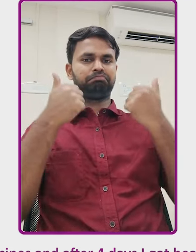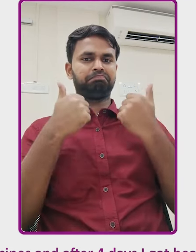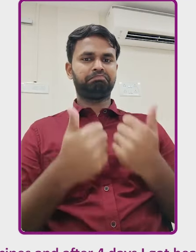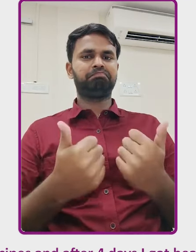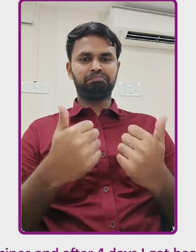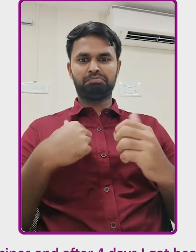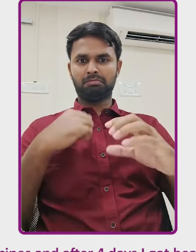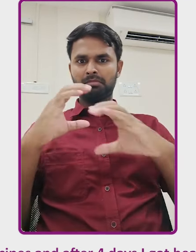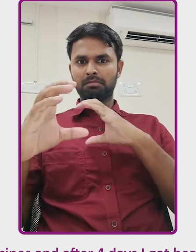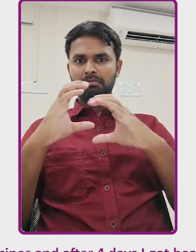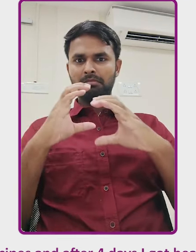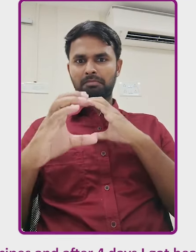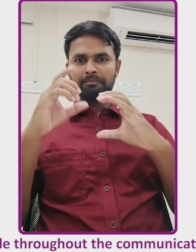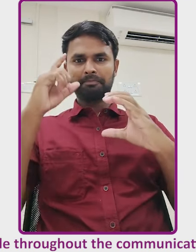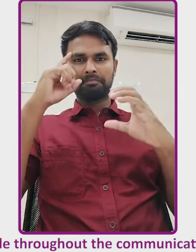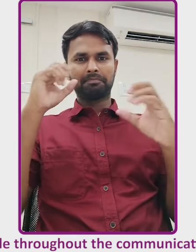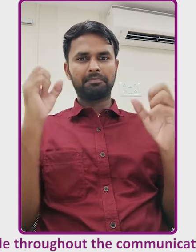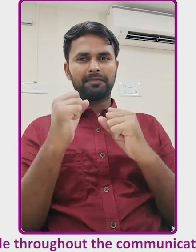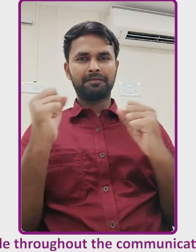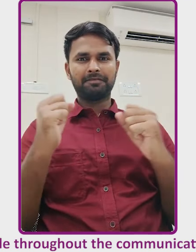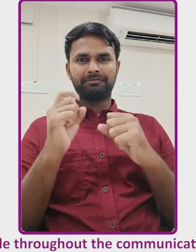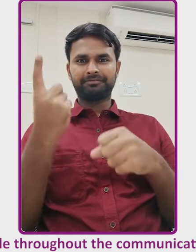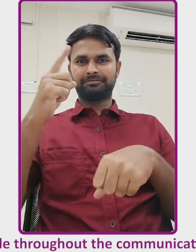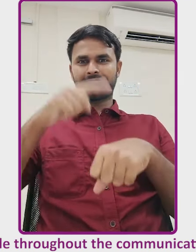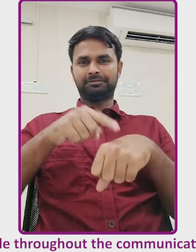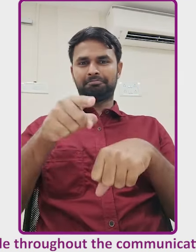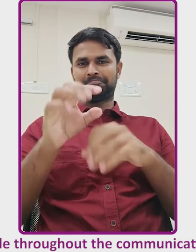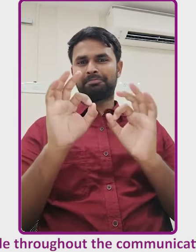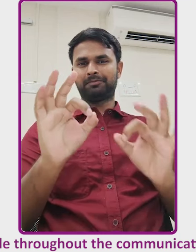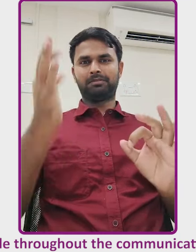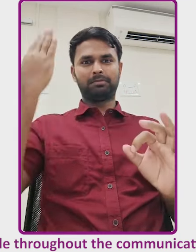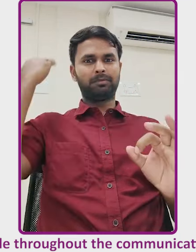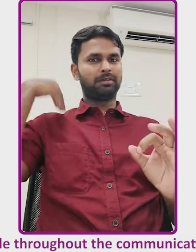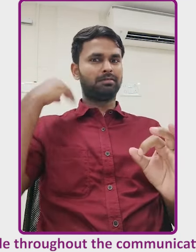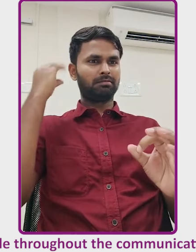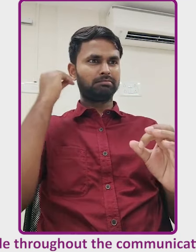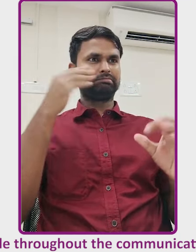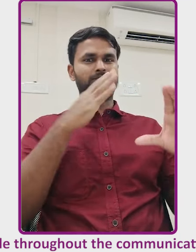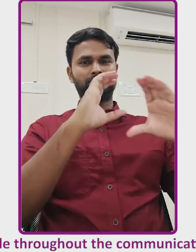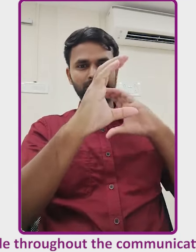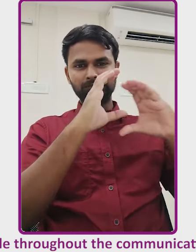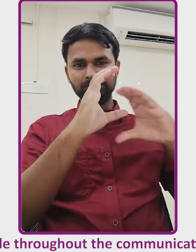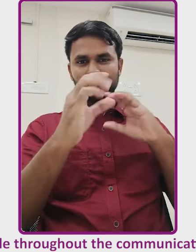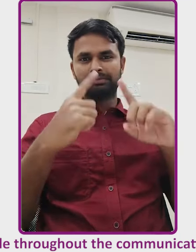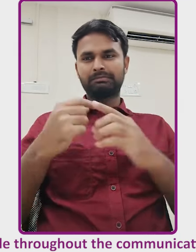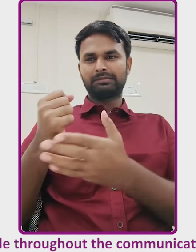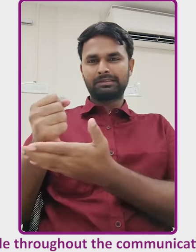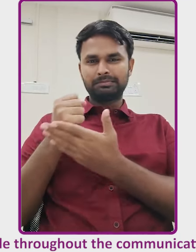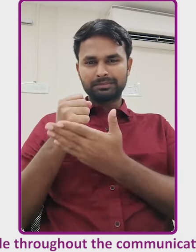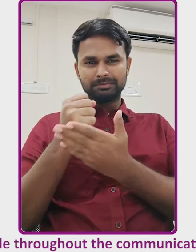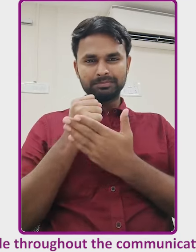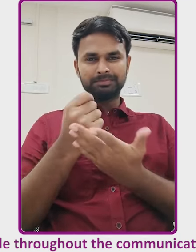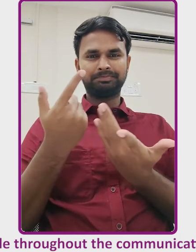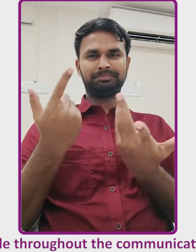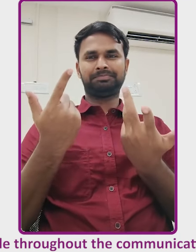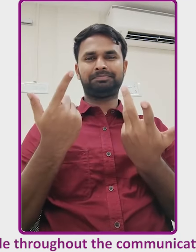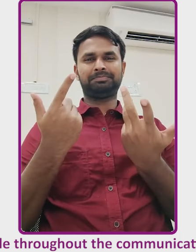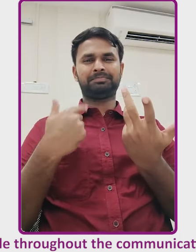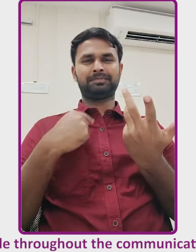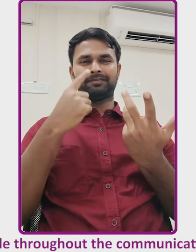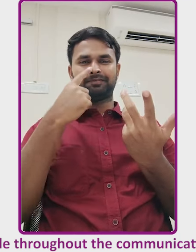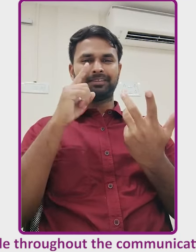healed. I was very comfortable to communicate because earlier to explain my problems was difficult.